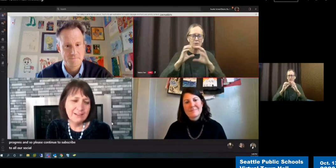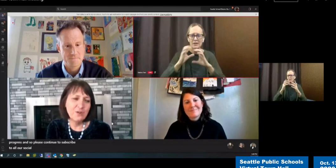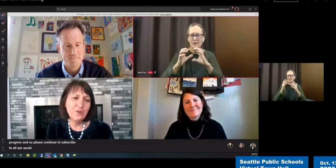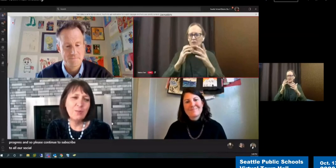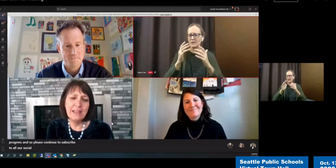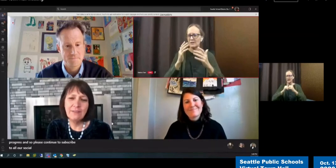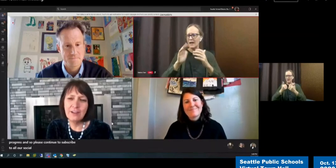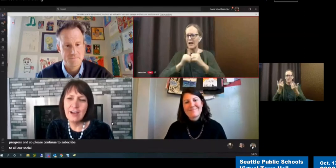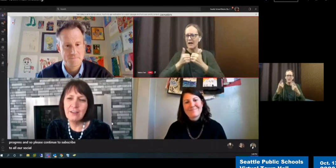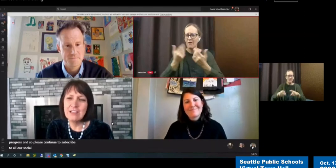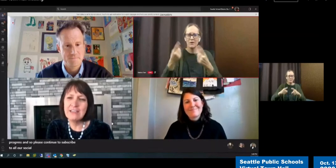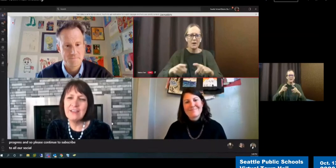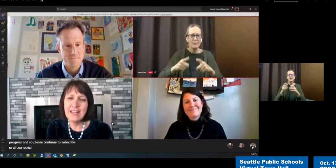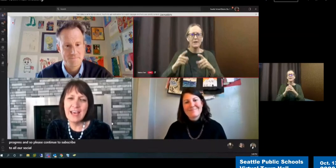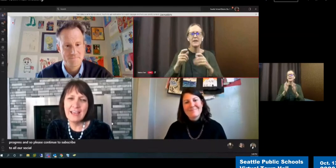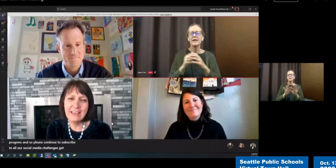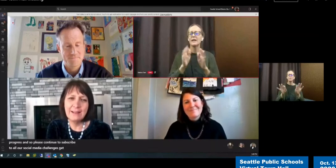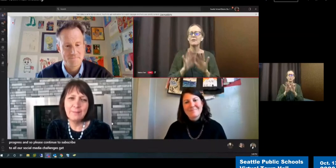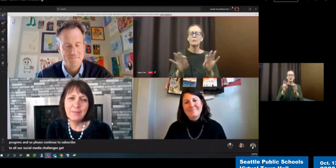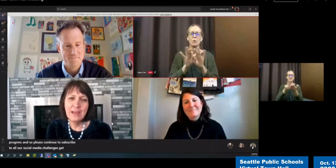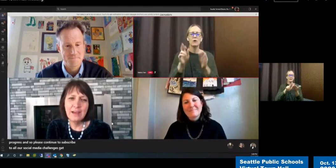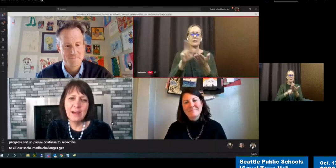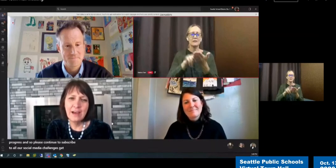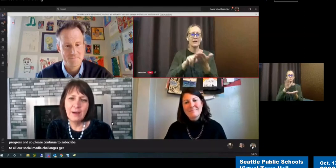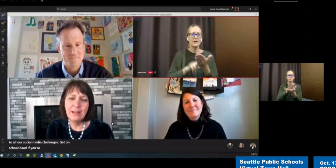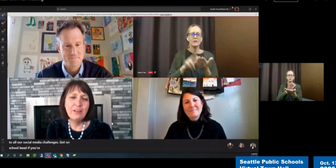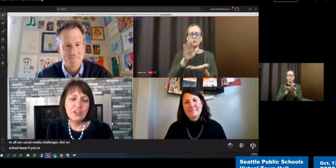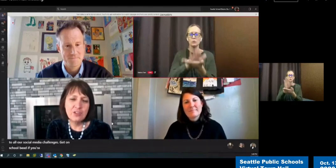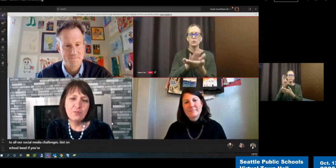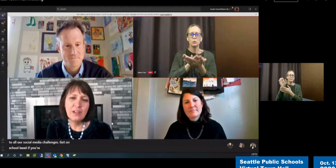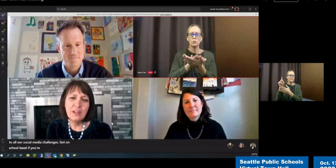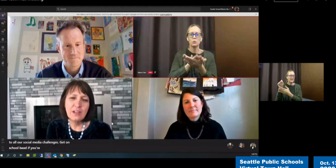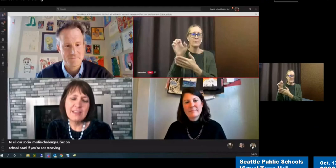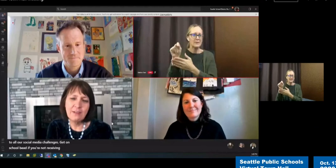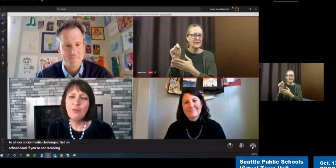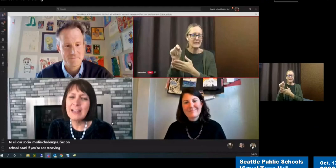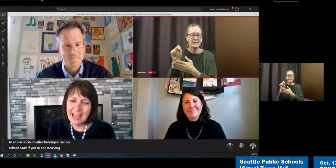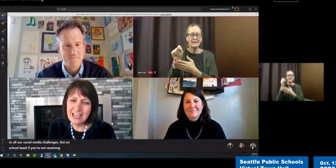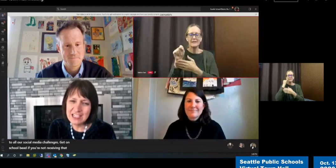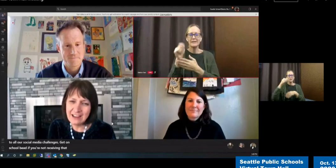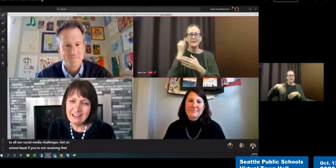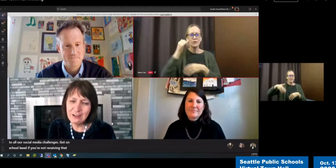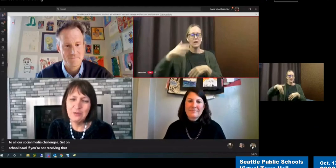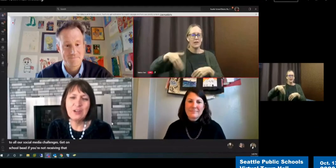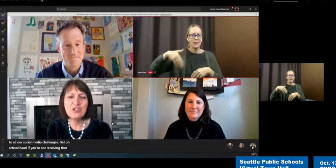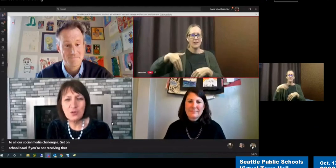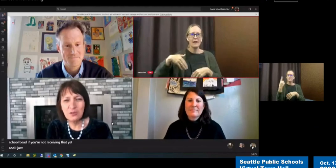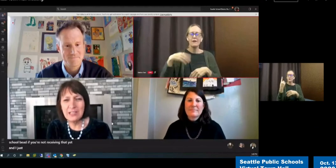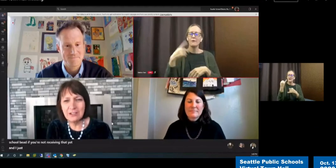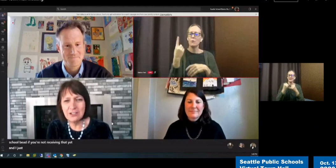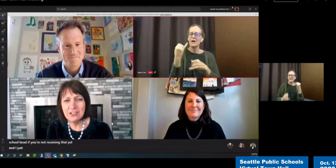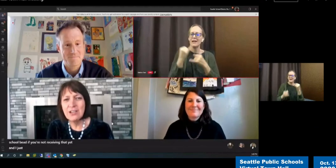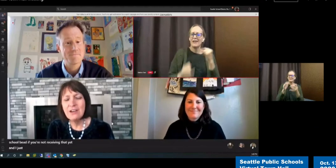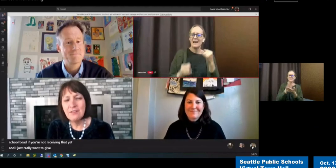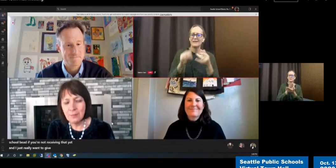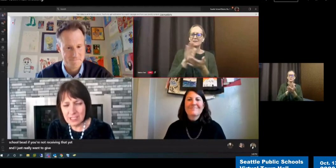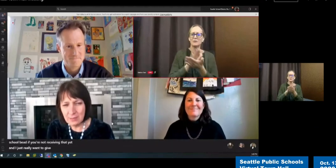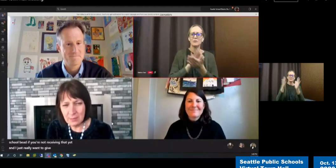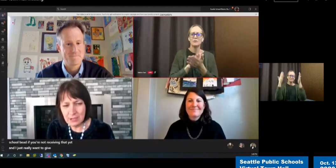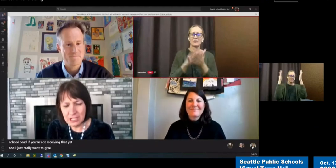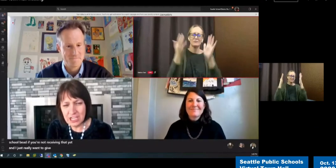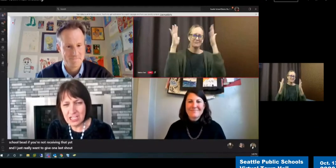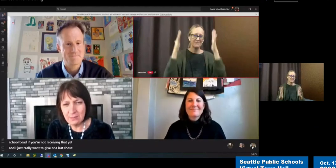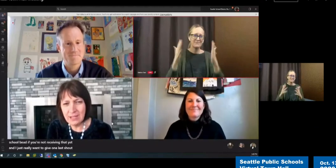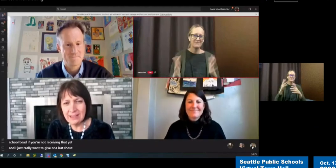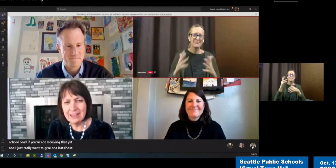get on school beat if you're not receiving that yet. Um, and I just really want to give one last shout out to our school leaders for principal